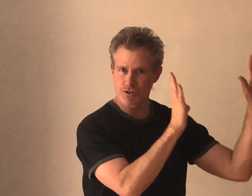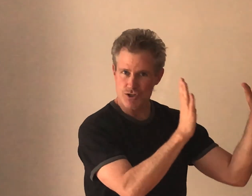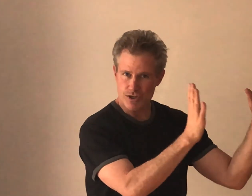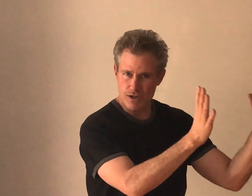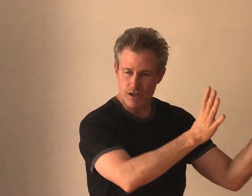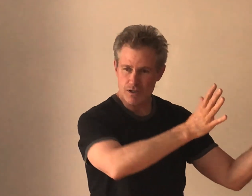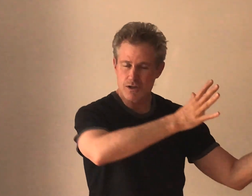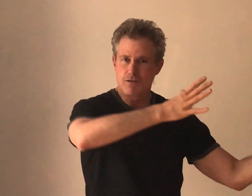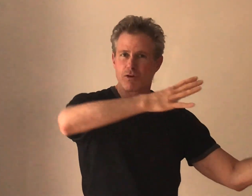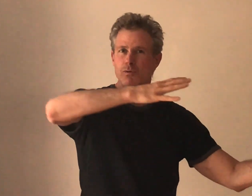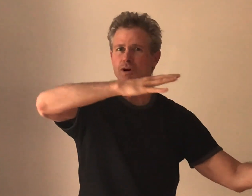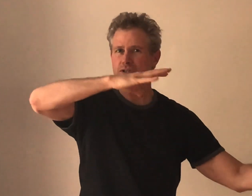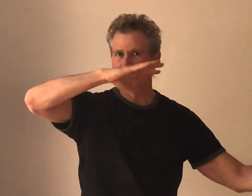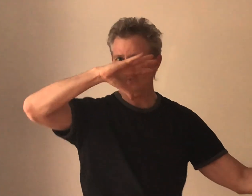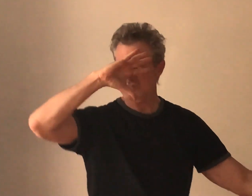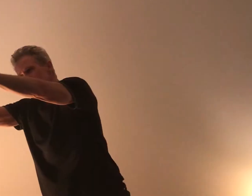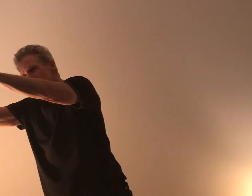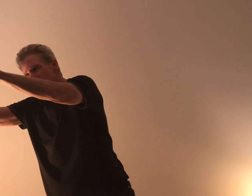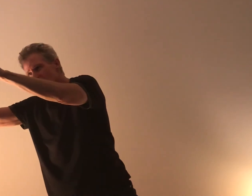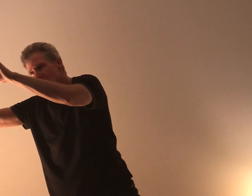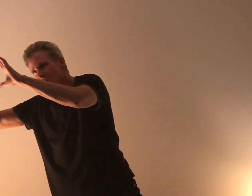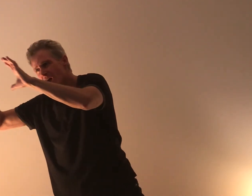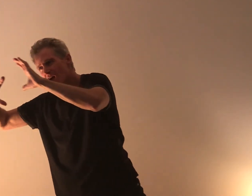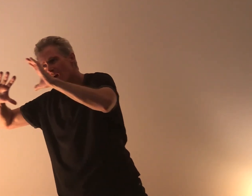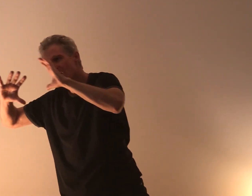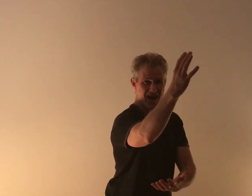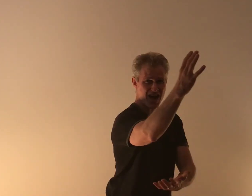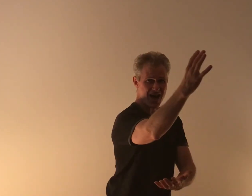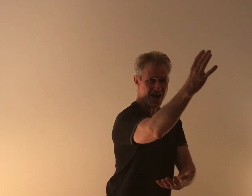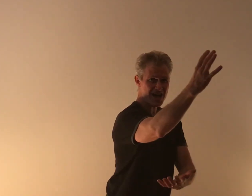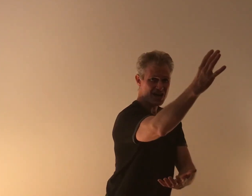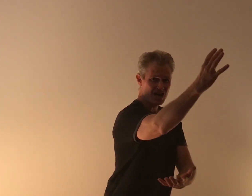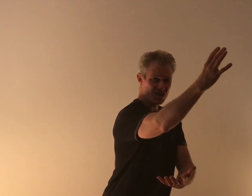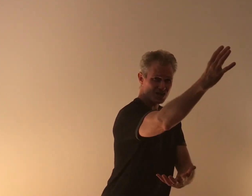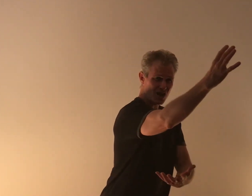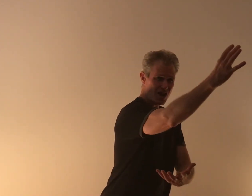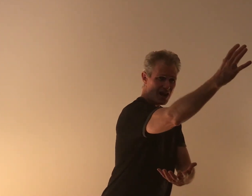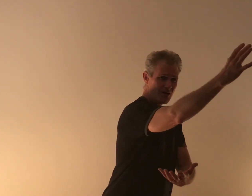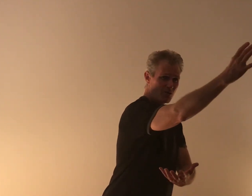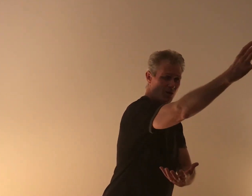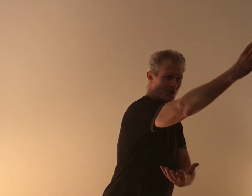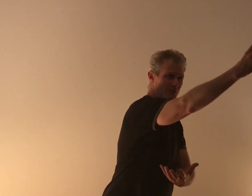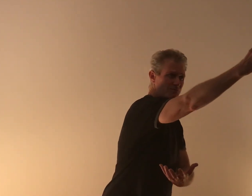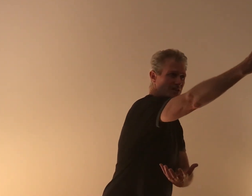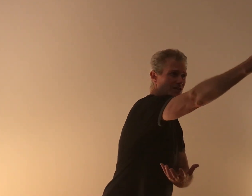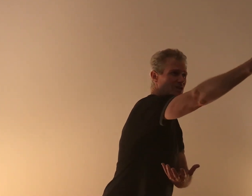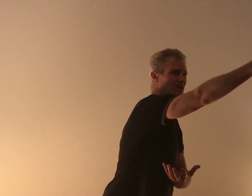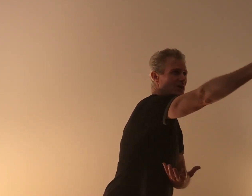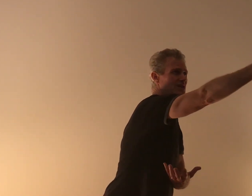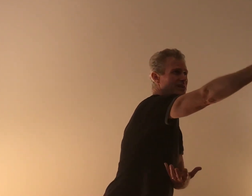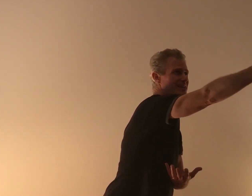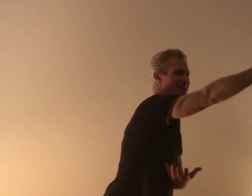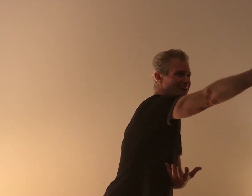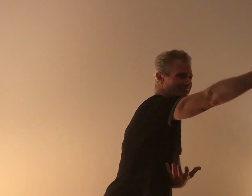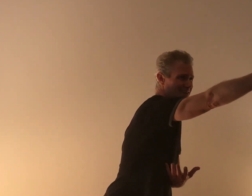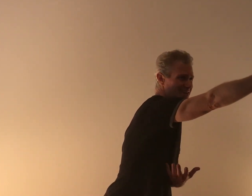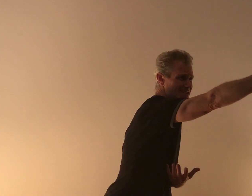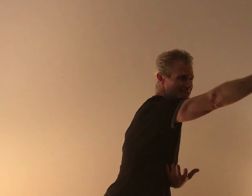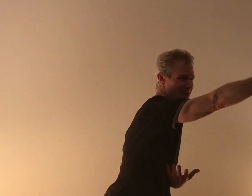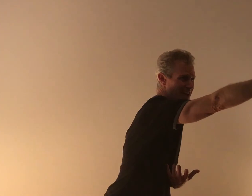My mind And sure For what to say All I wanna feel All I the other side